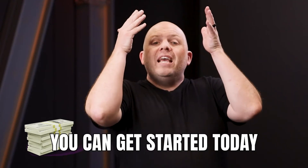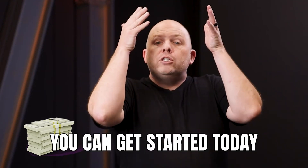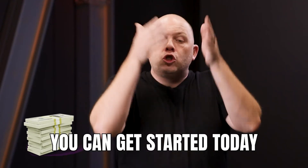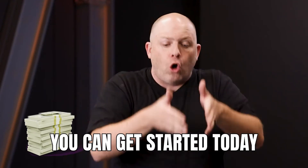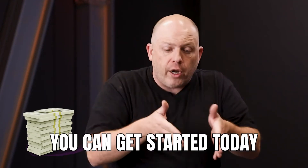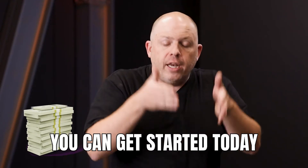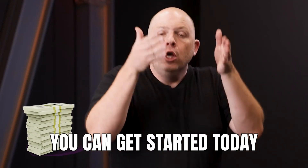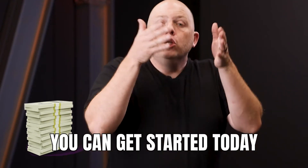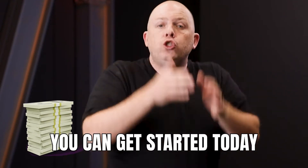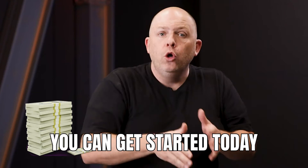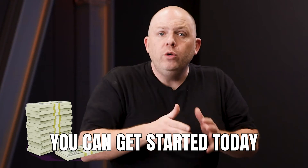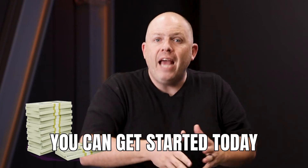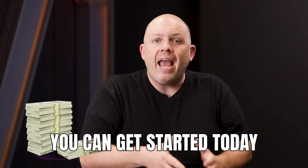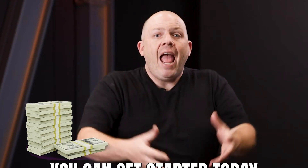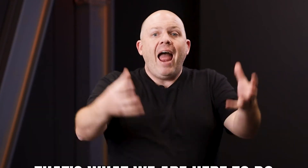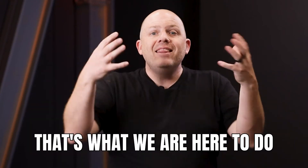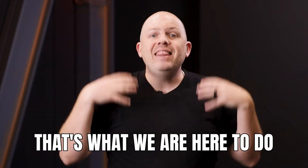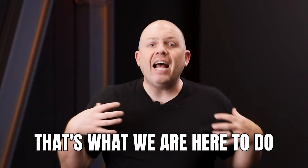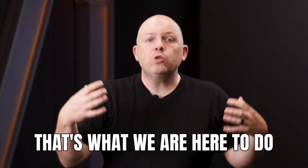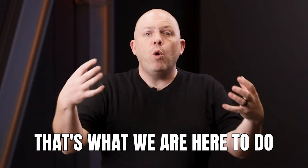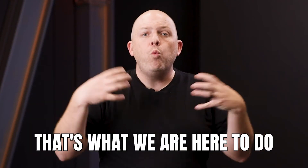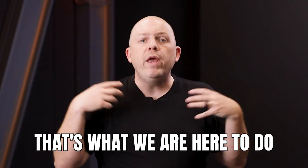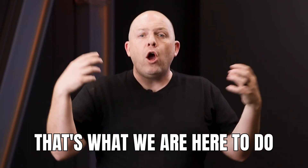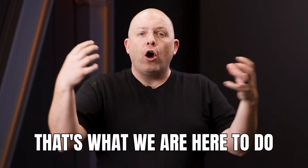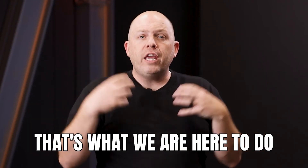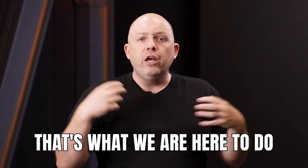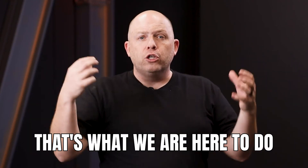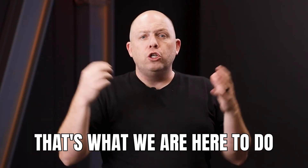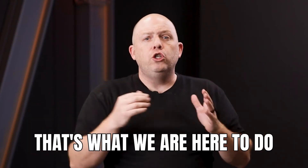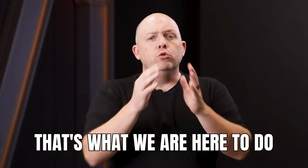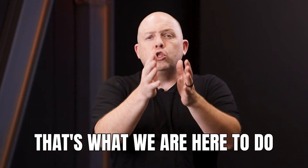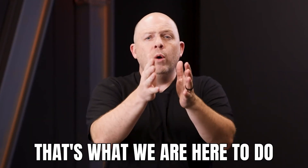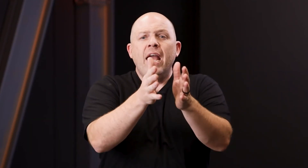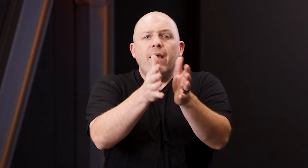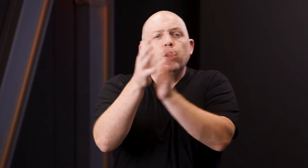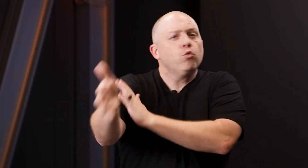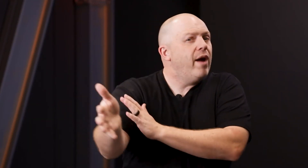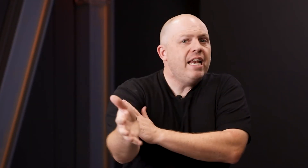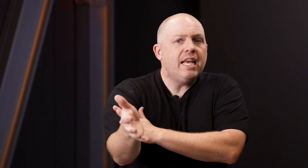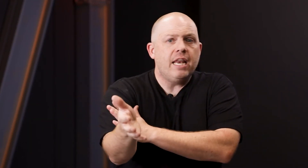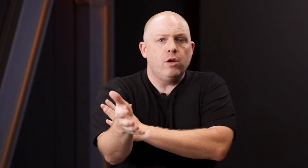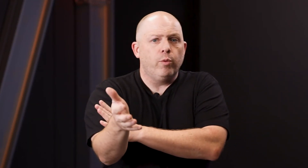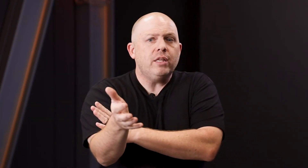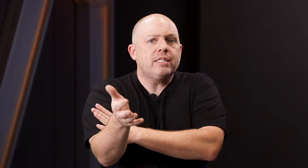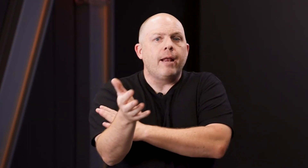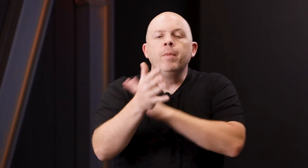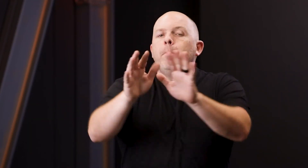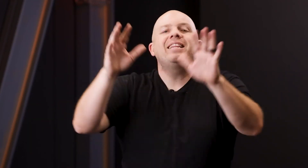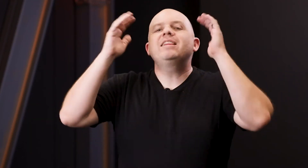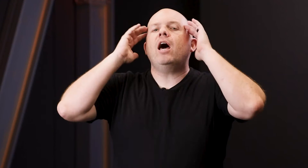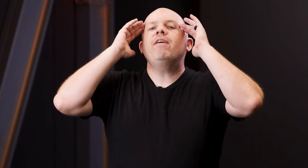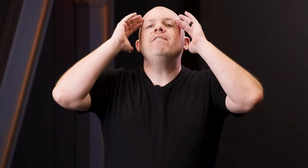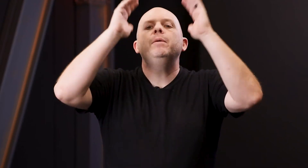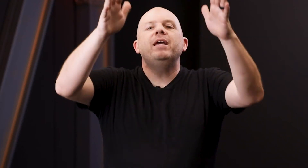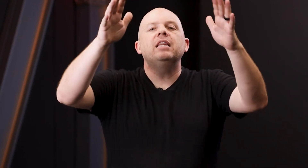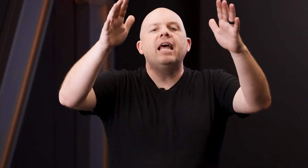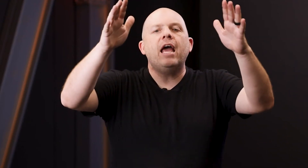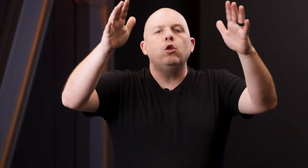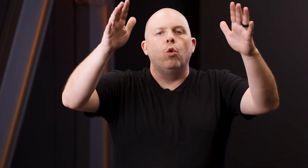get started today and that's what we are here to do. So if you're ready to get into real estate, but the thought of having to be a landlord